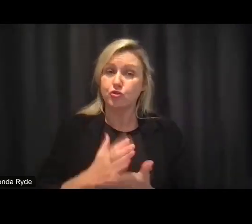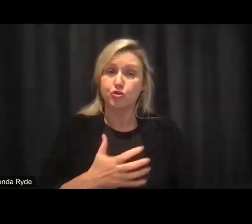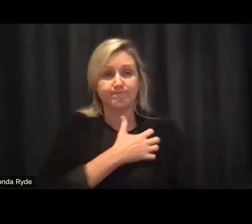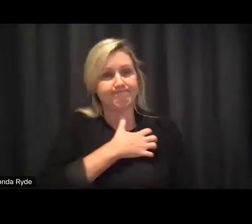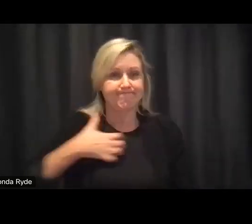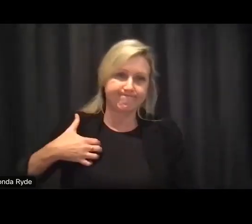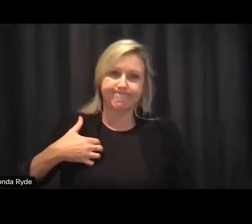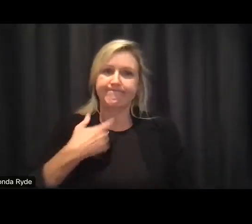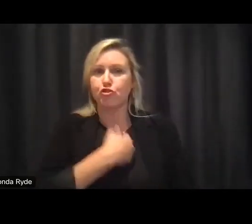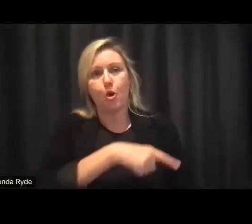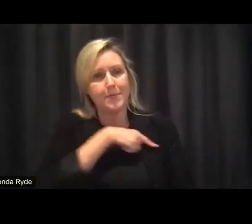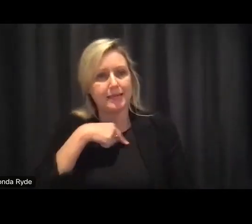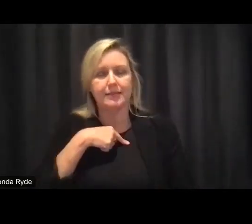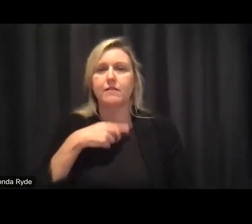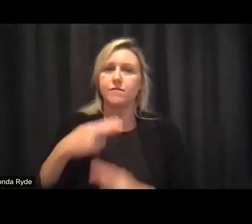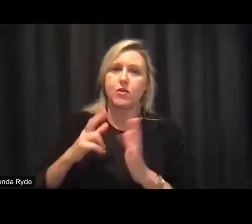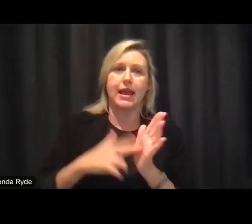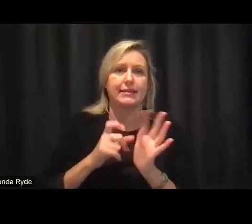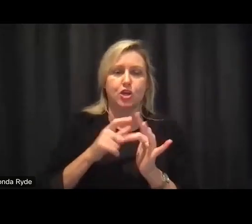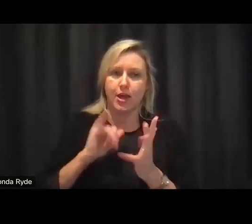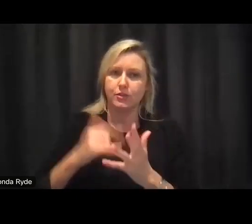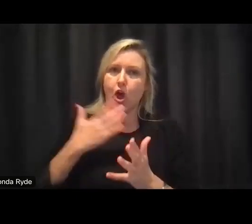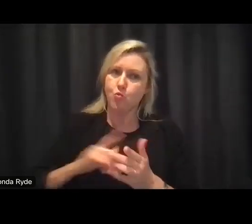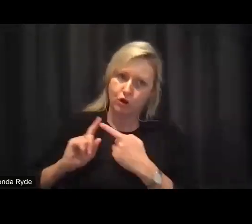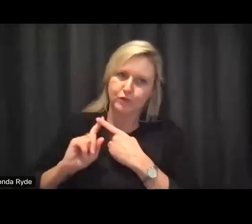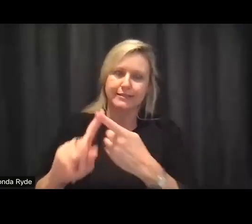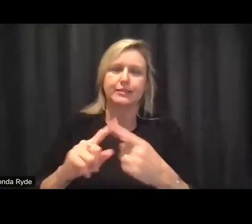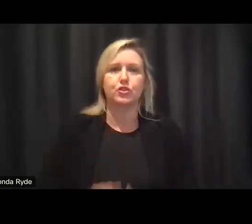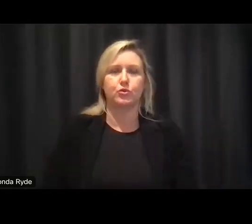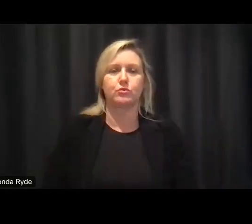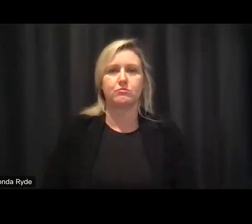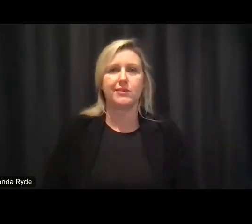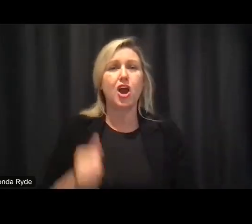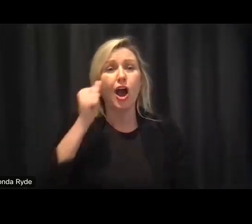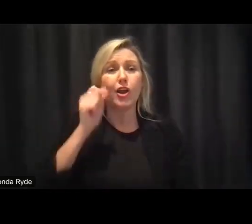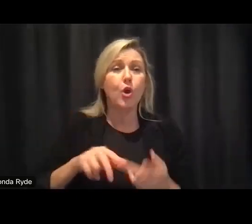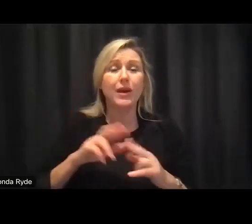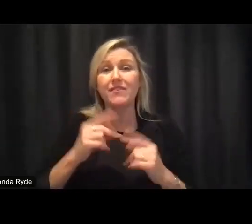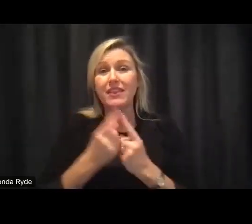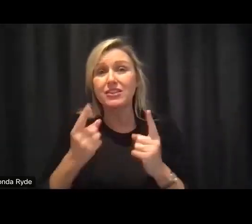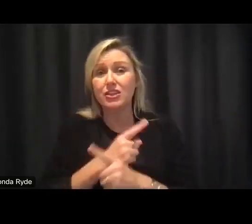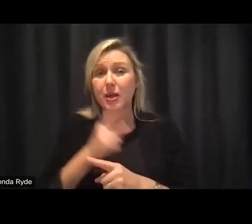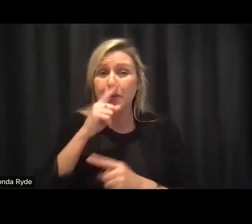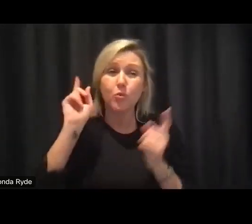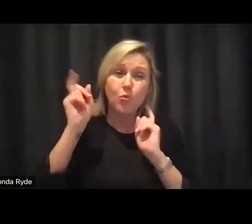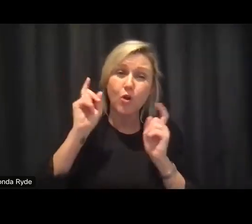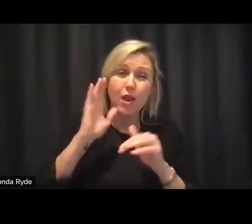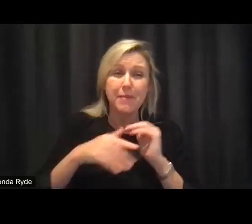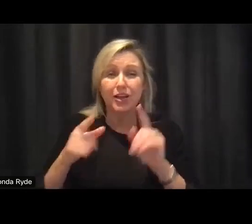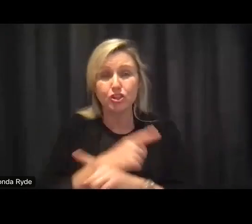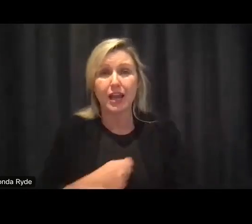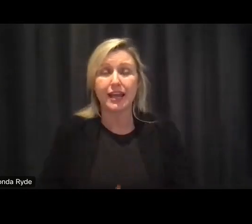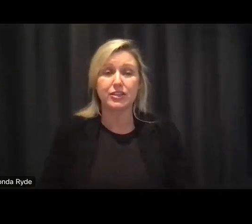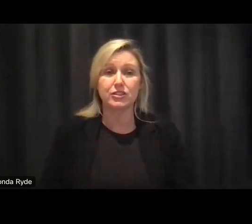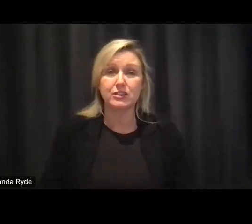i know change is confronting i know that people need to see where they are